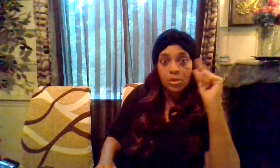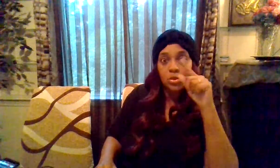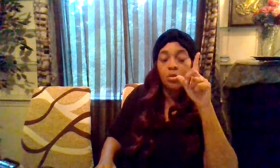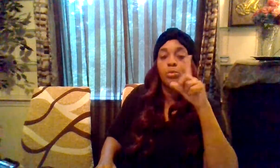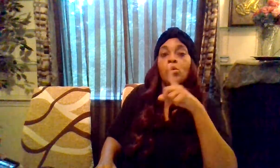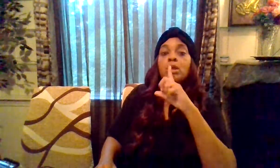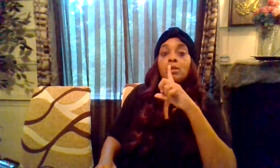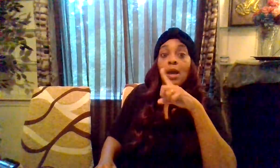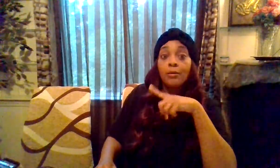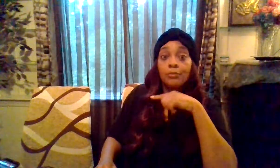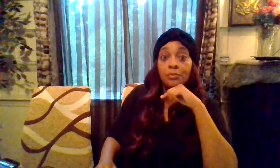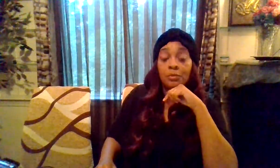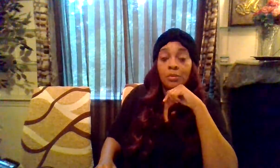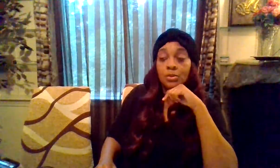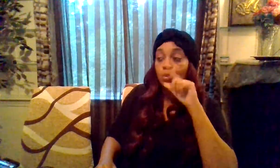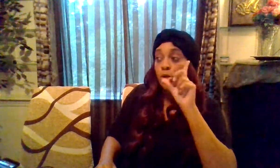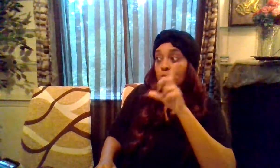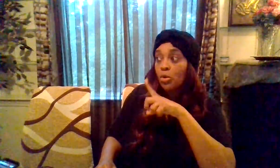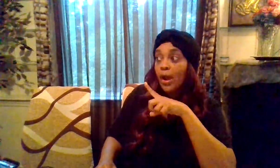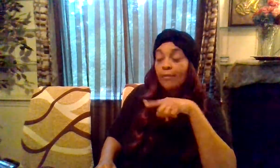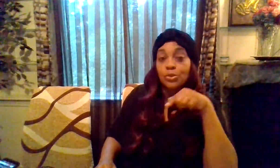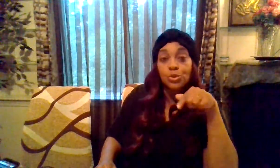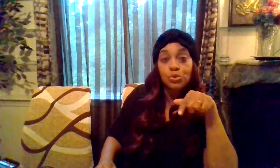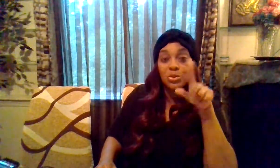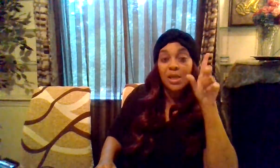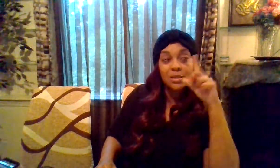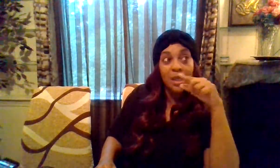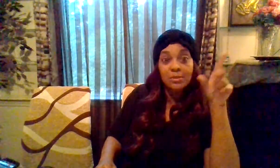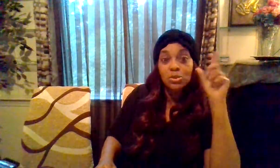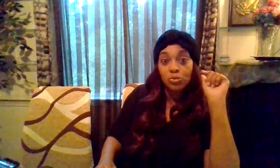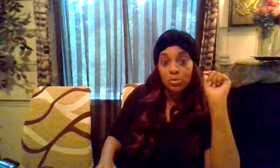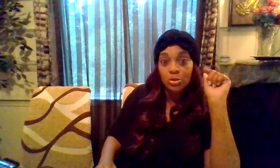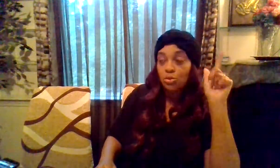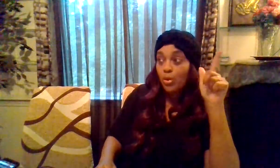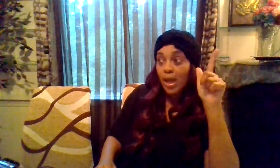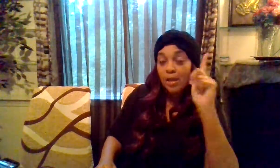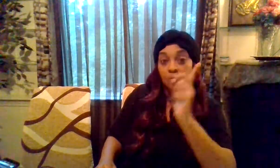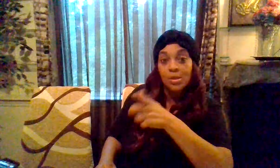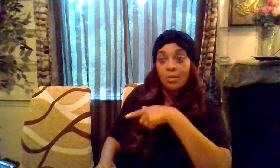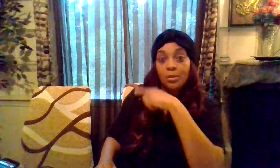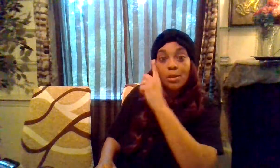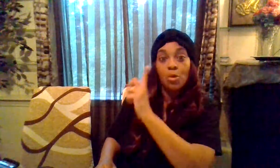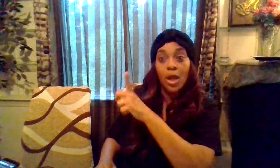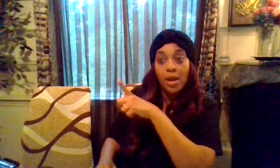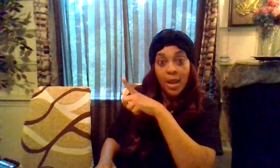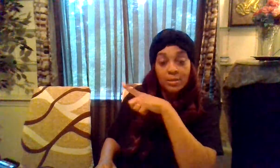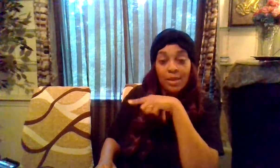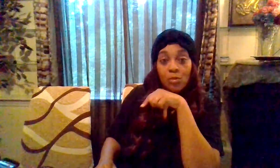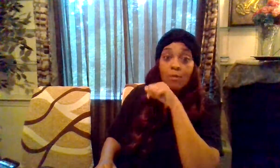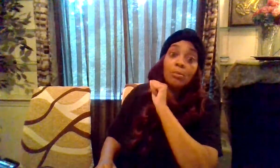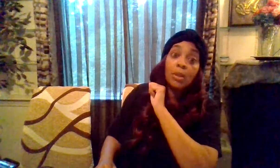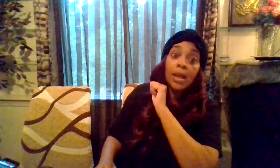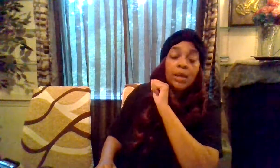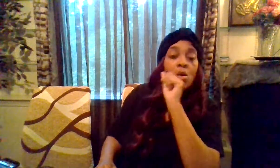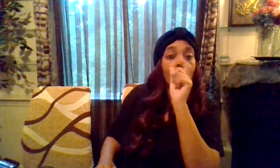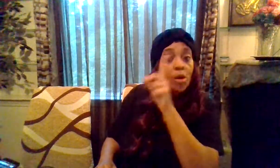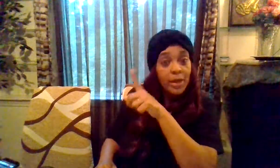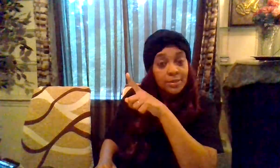that turning point in life to where you don't have to use that same script that you had to be able to come on that next level of a play or a next